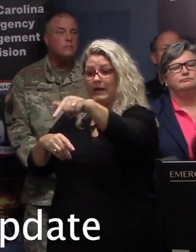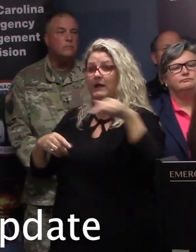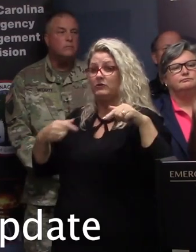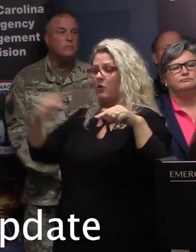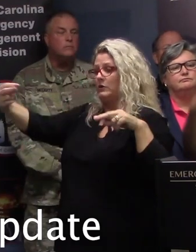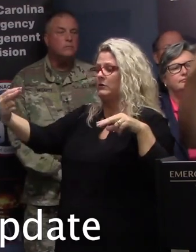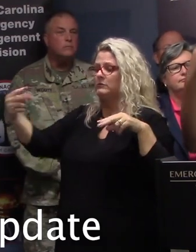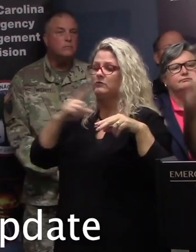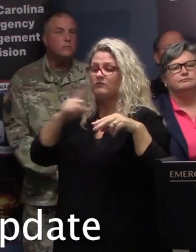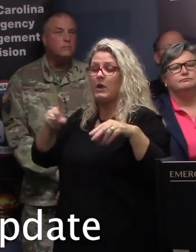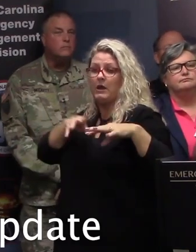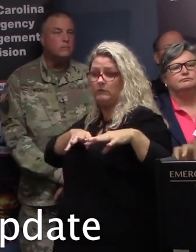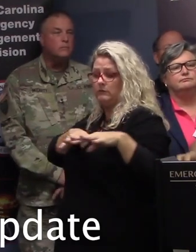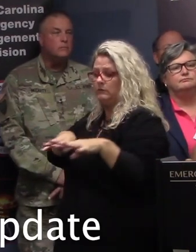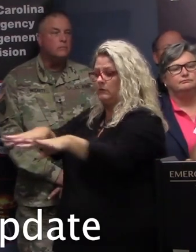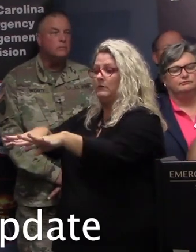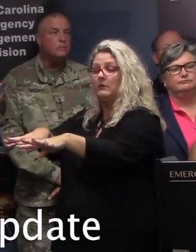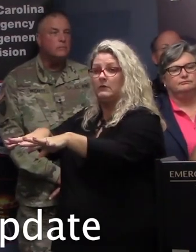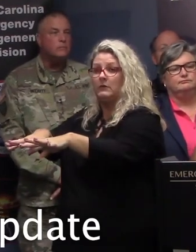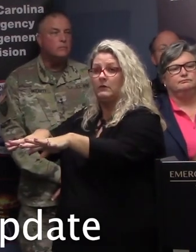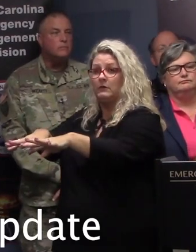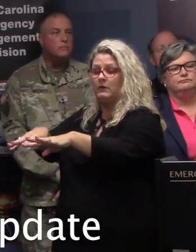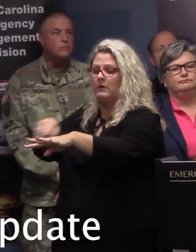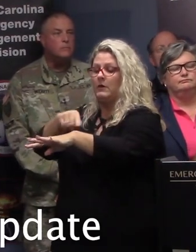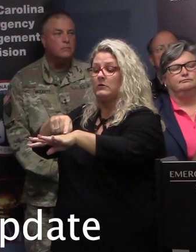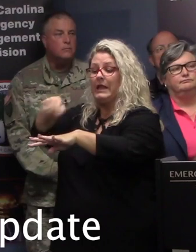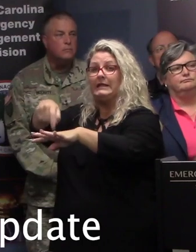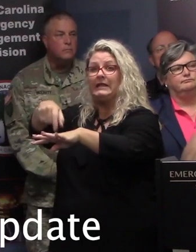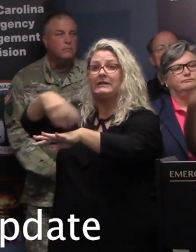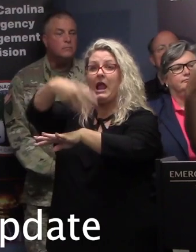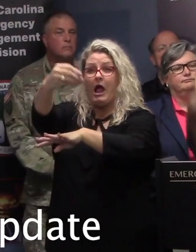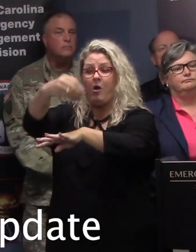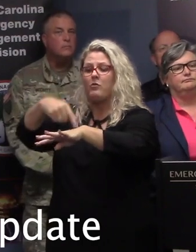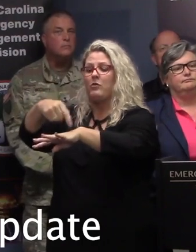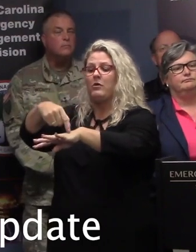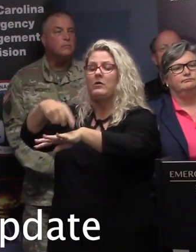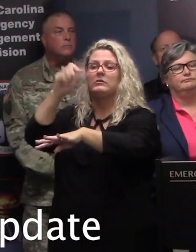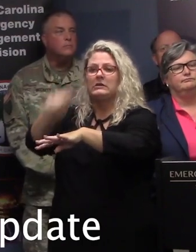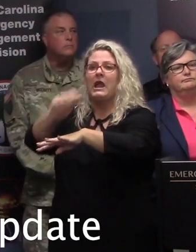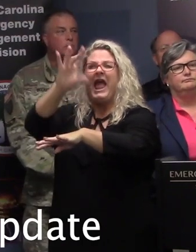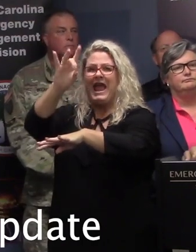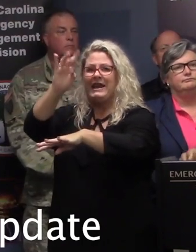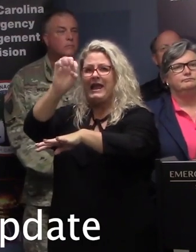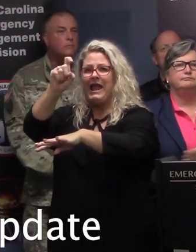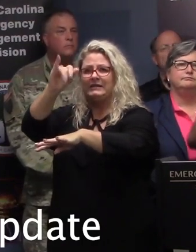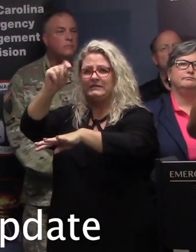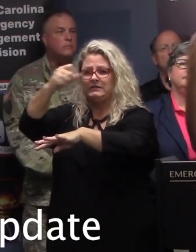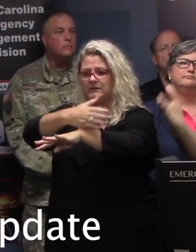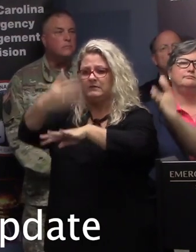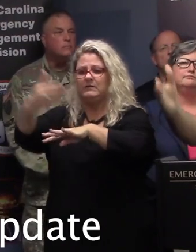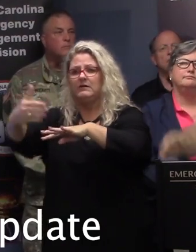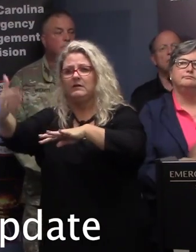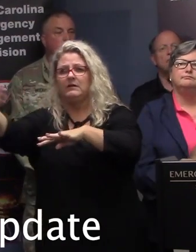are eight exits that they could get off for gas, whatever. But once they're off of the reverted side, they